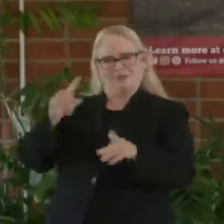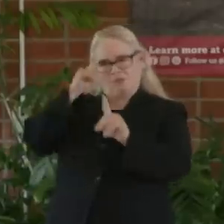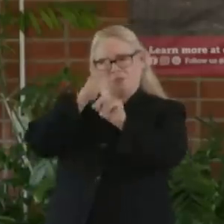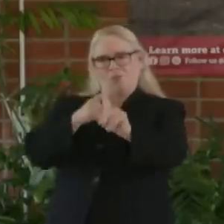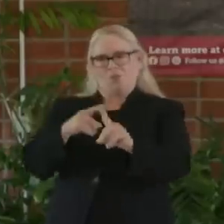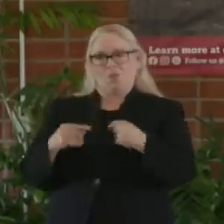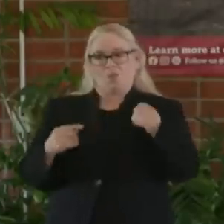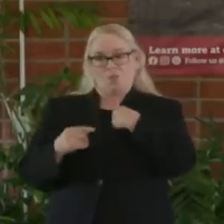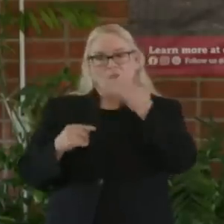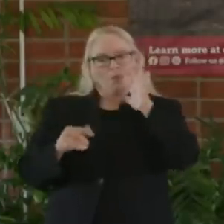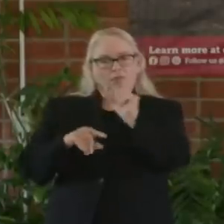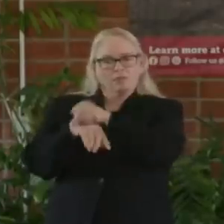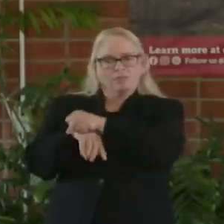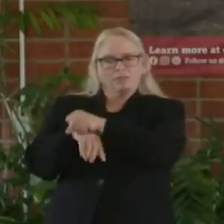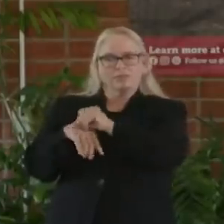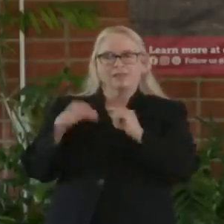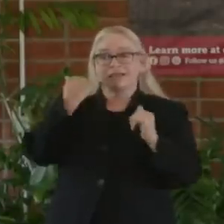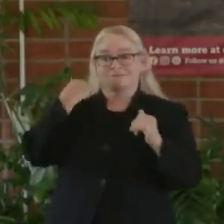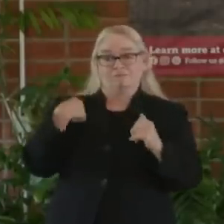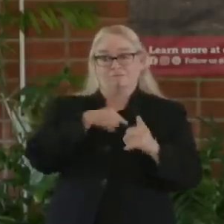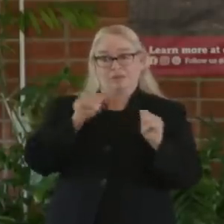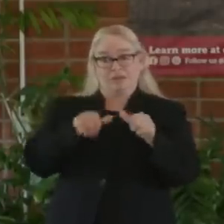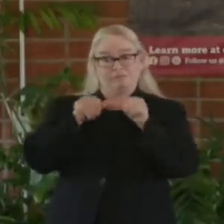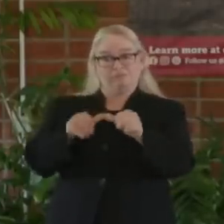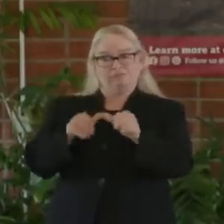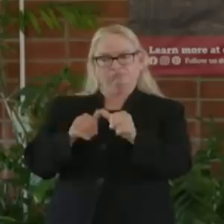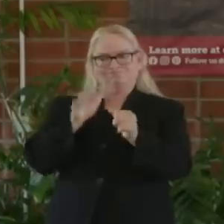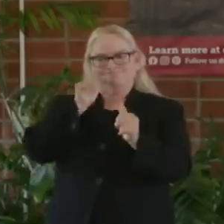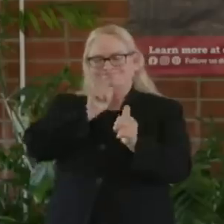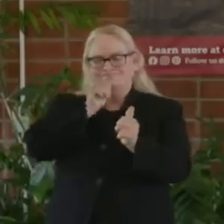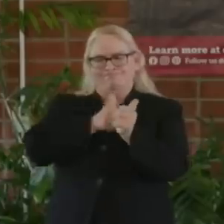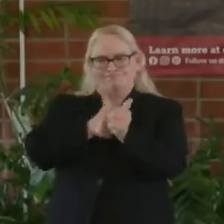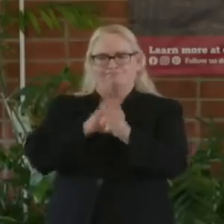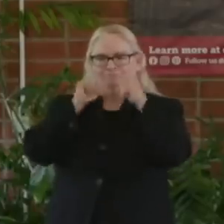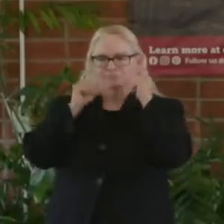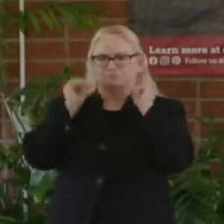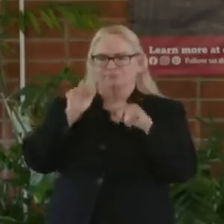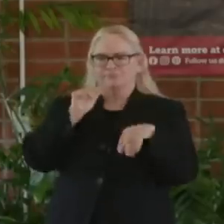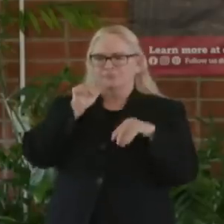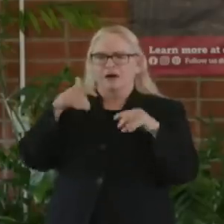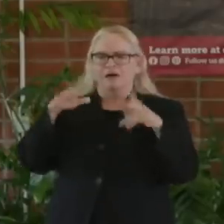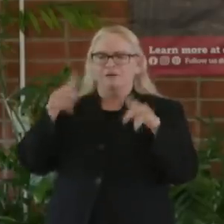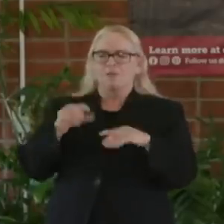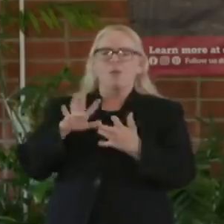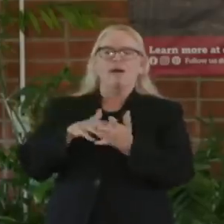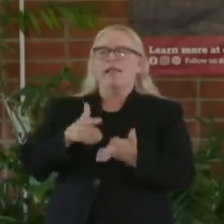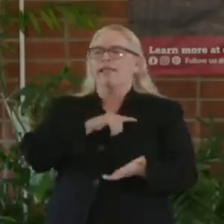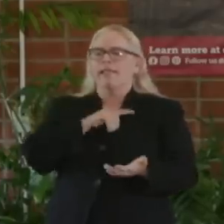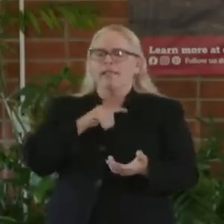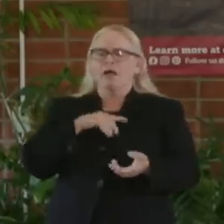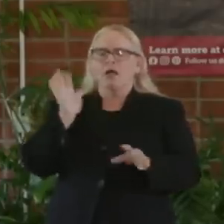sooner if all of us maintain that vigilance and don't let our guard down, human though all of us